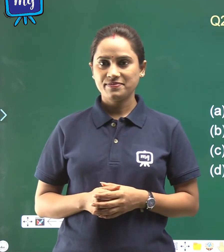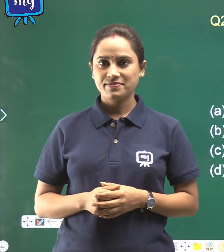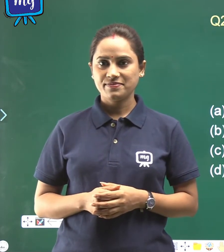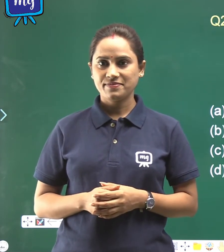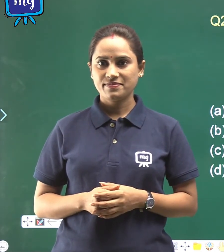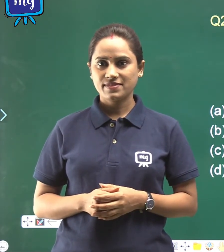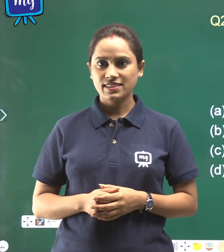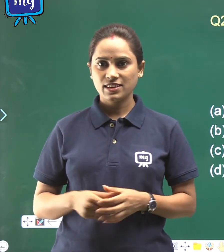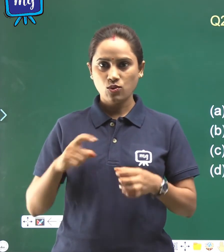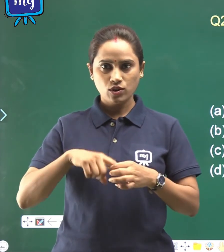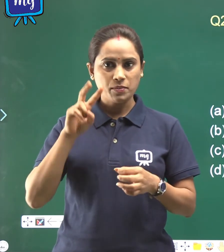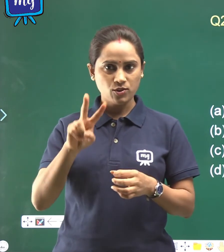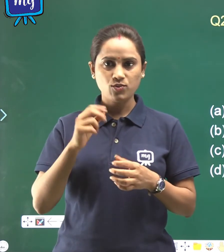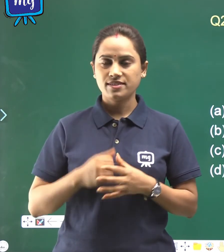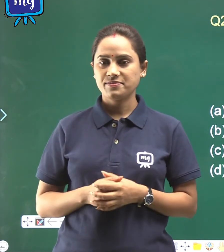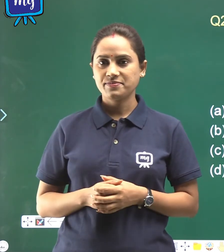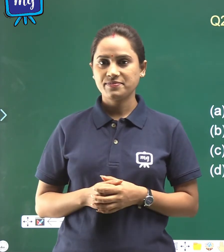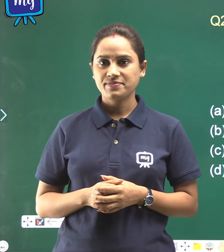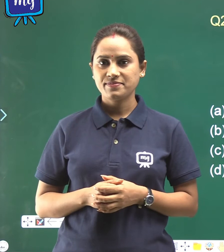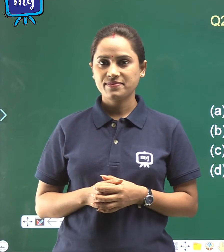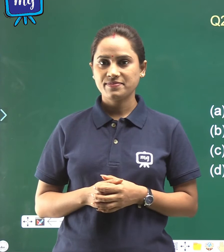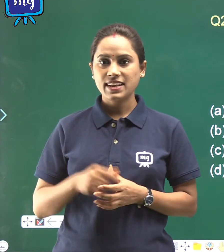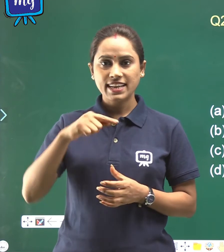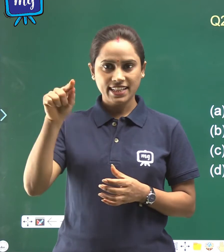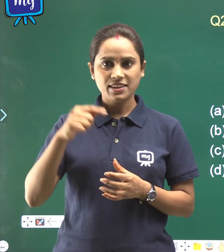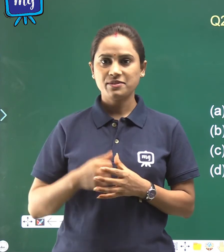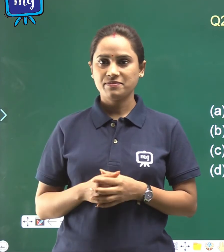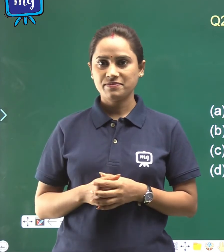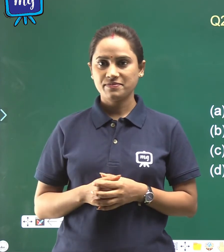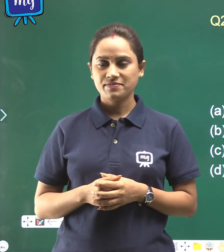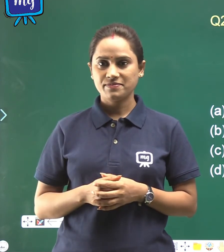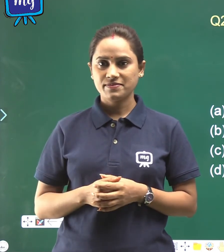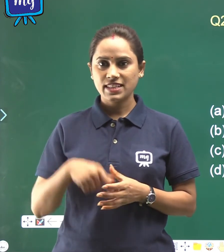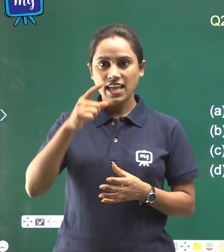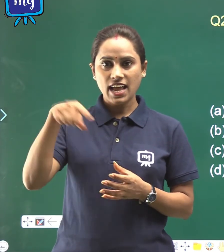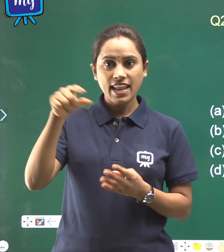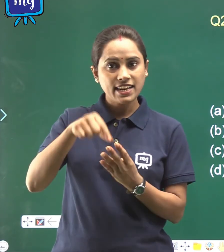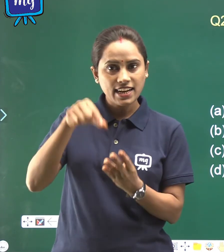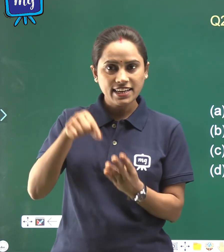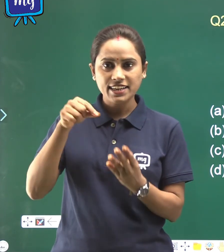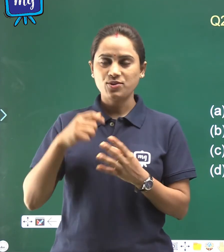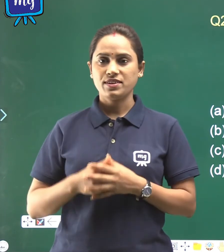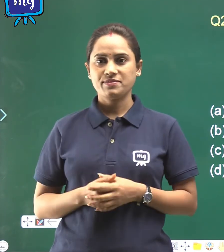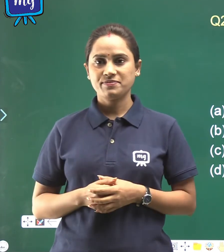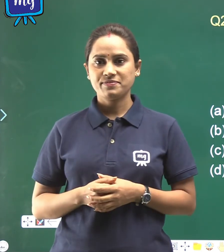Question number 2, take the correct alternative,